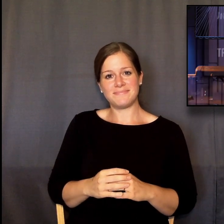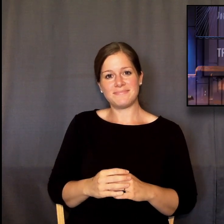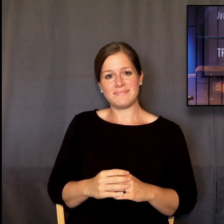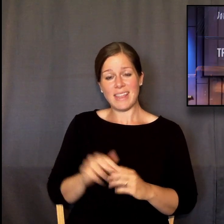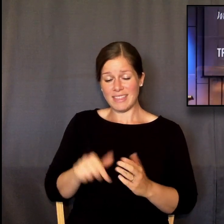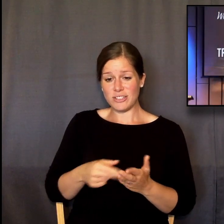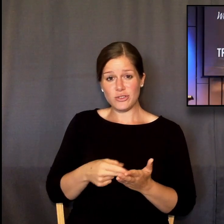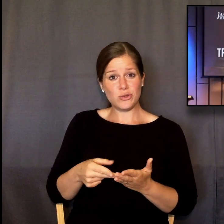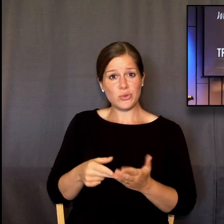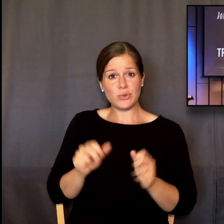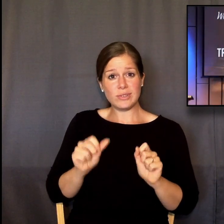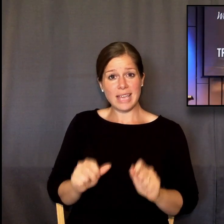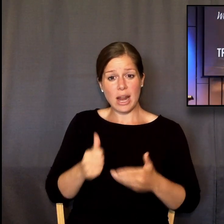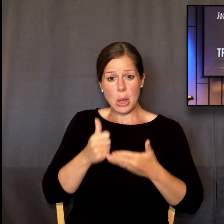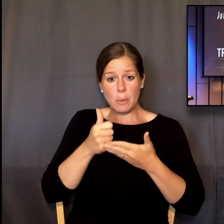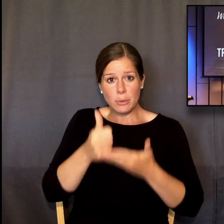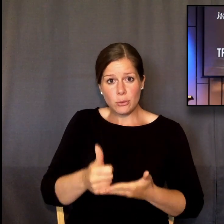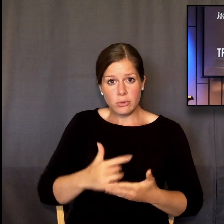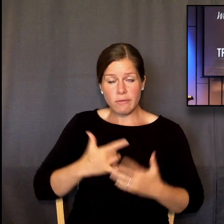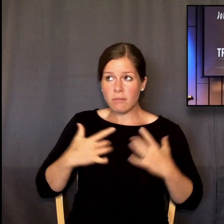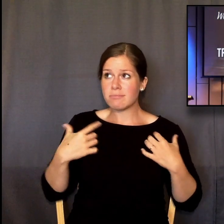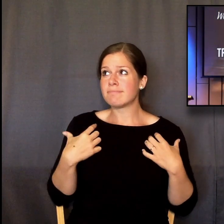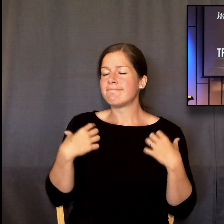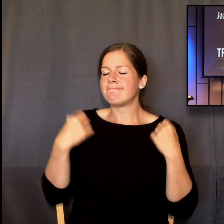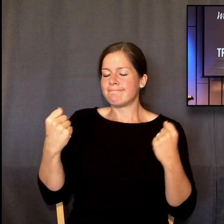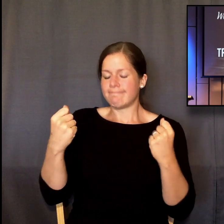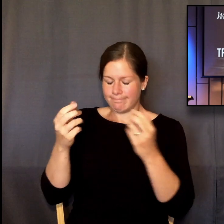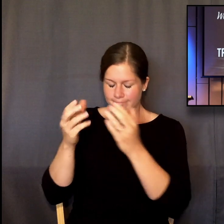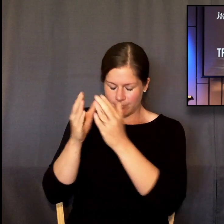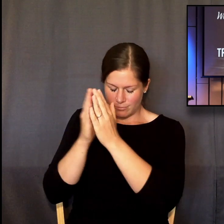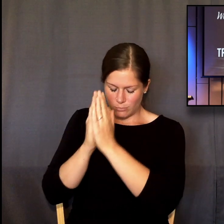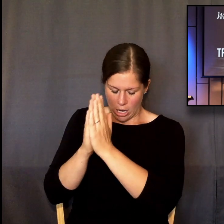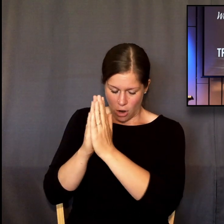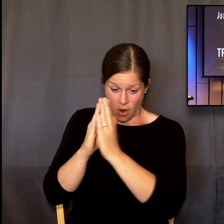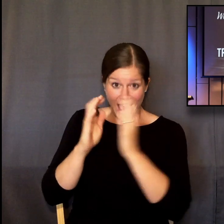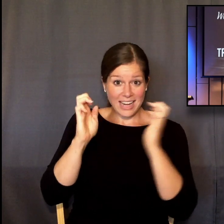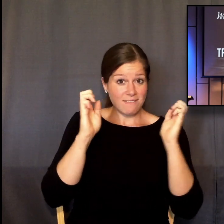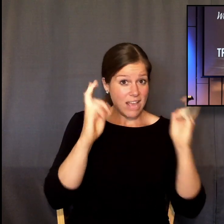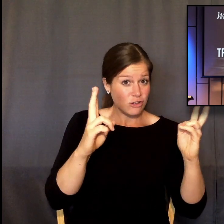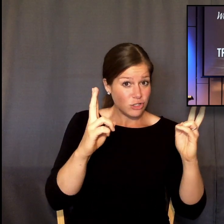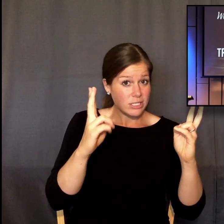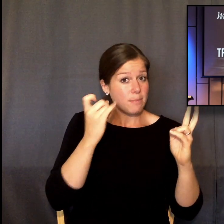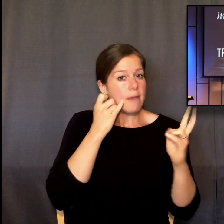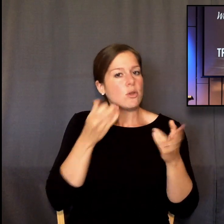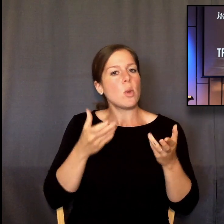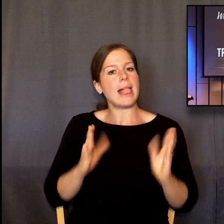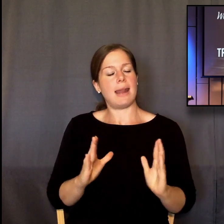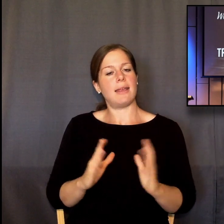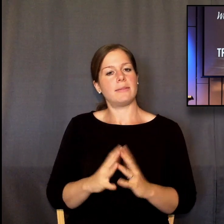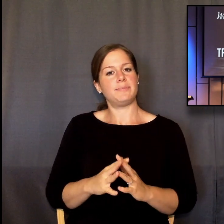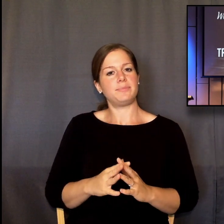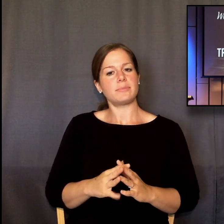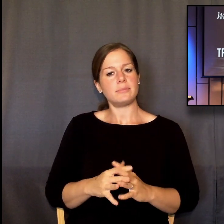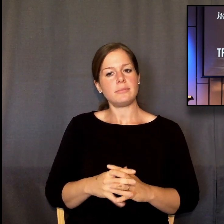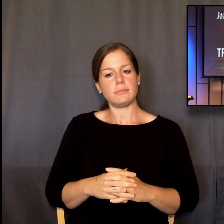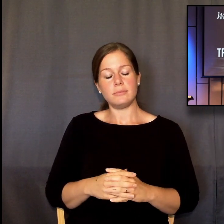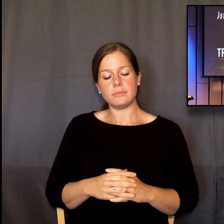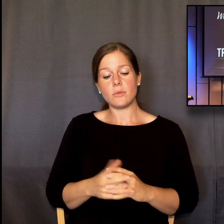you let it. This truth can be your confidence in prayer and in evangelism, if you let it. One pastor